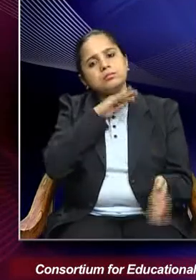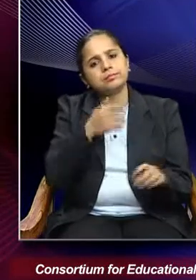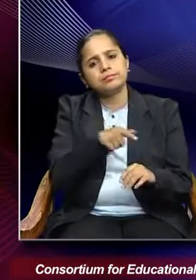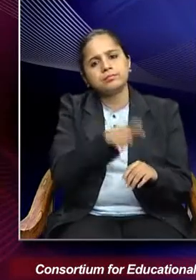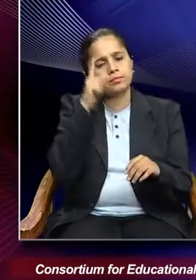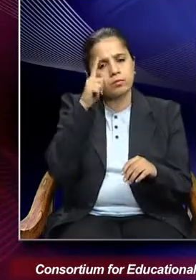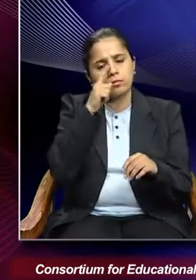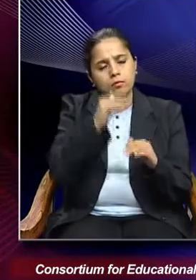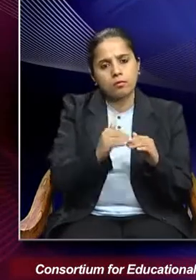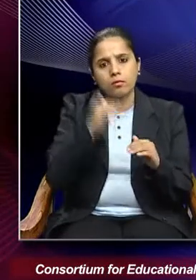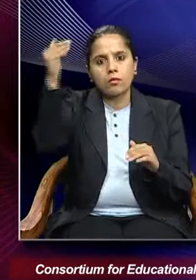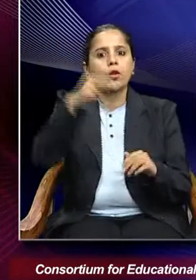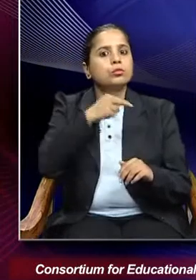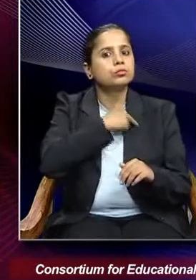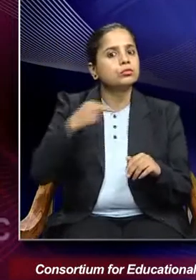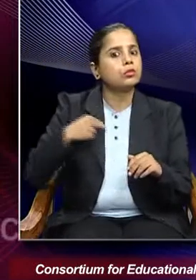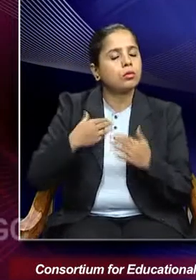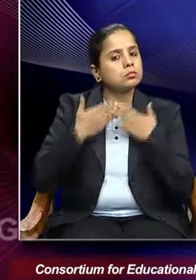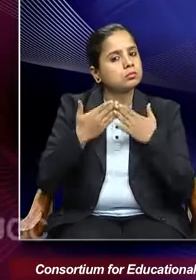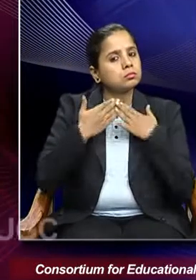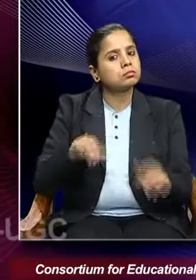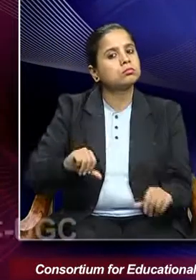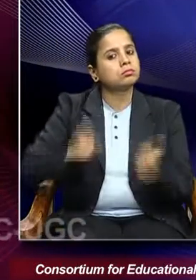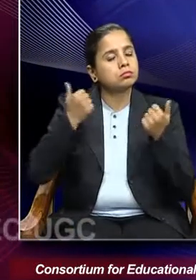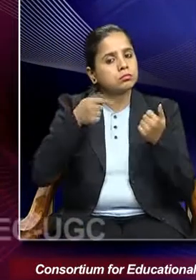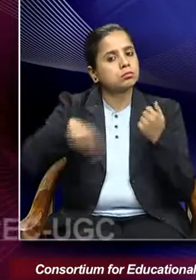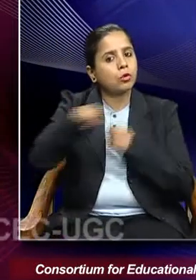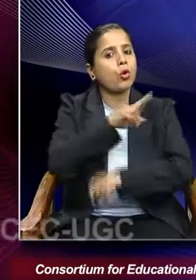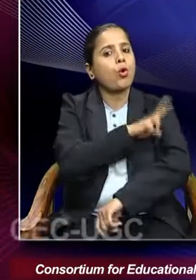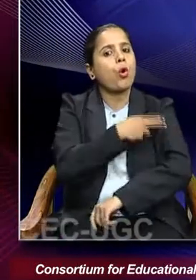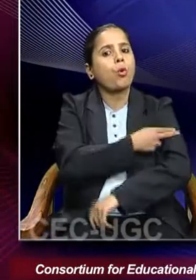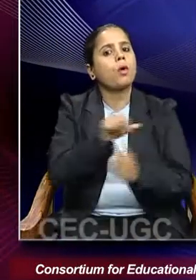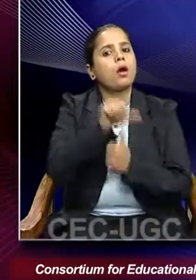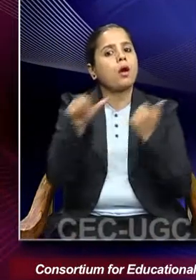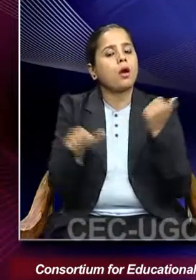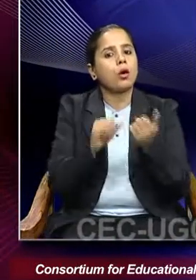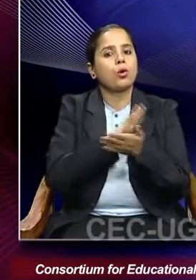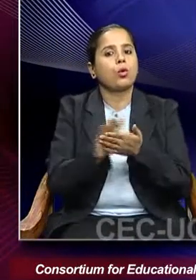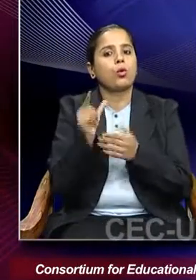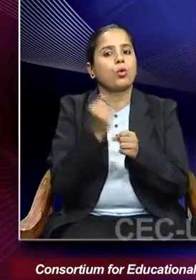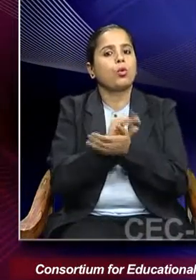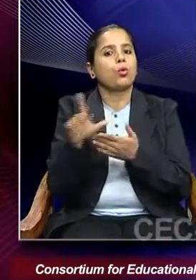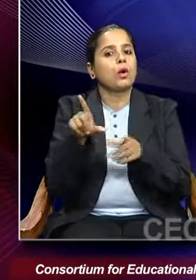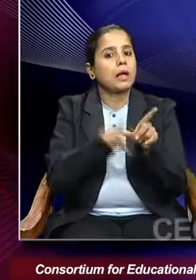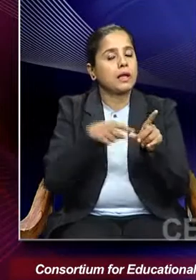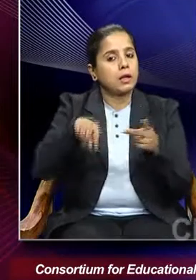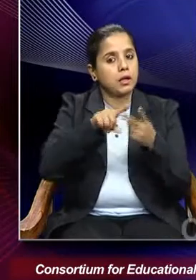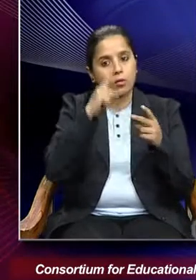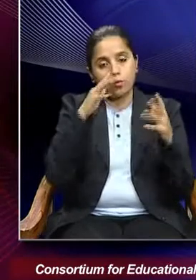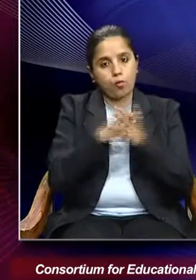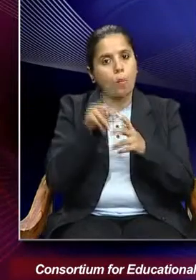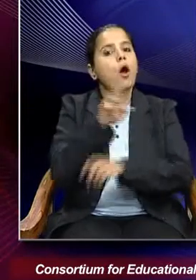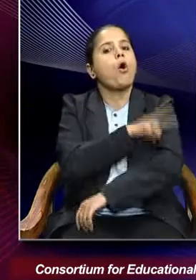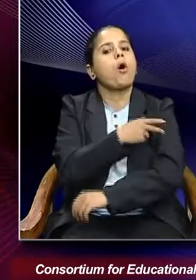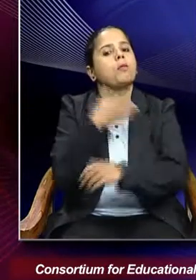a lady doctor, a hospital assistant in the Hooghly Lady Dufferin Women's Hospital.